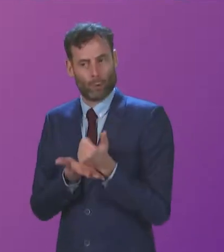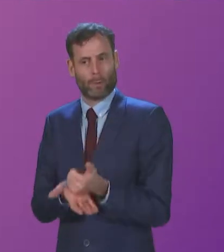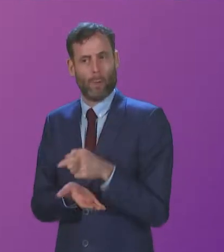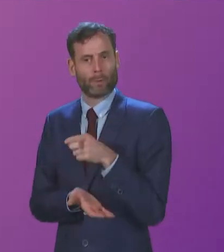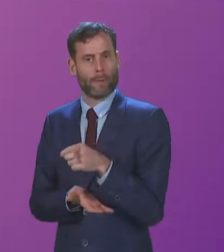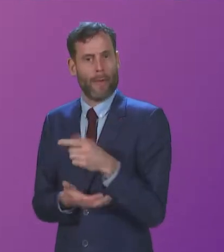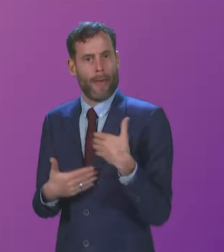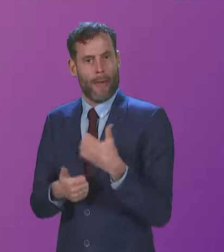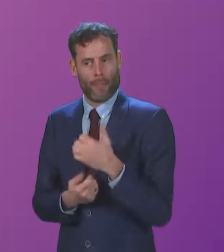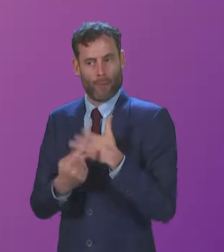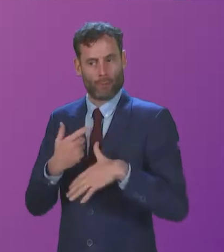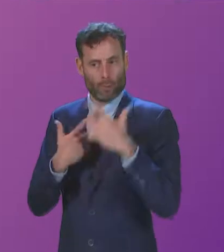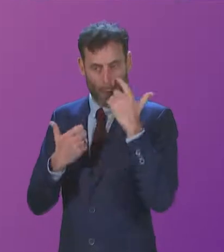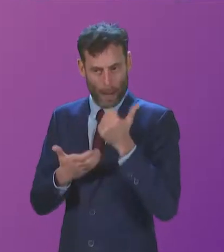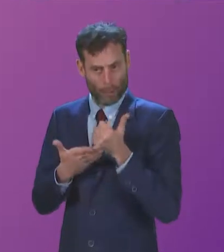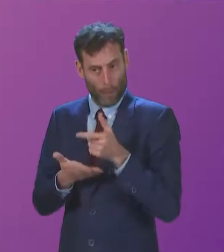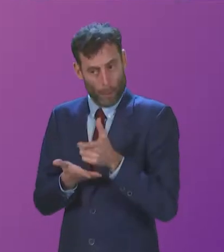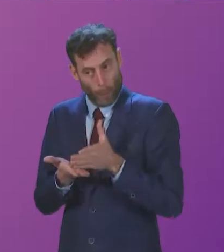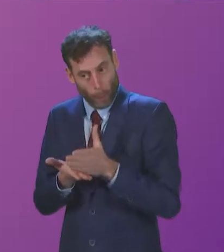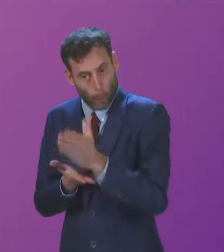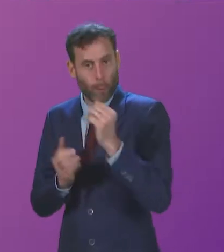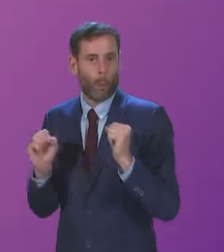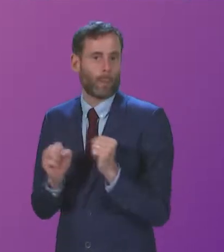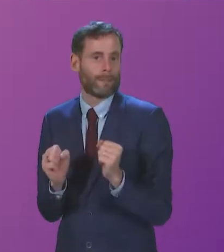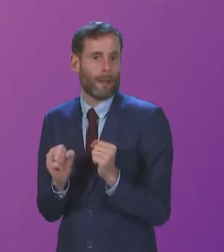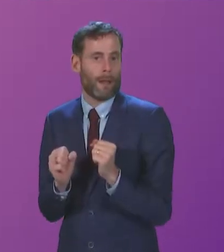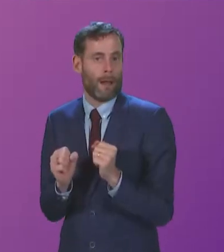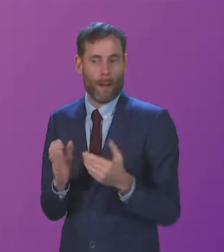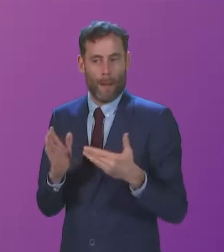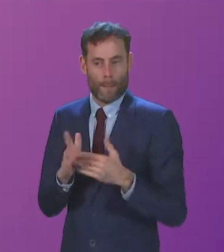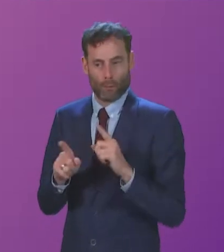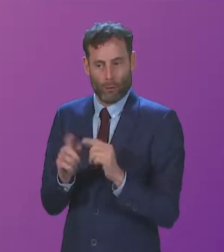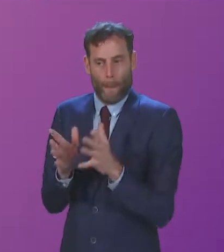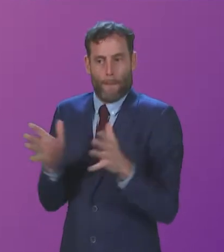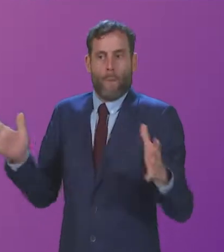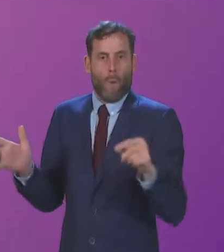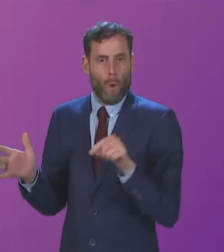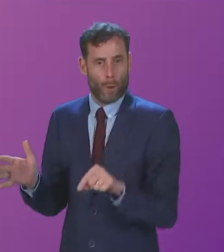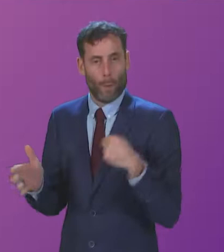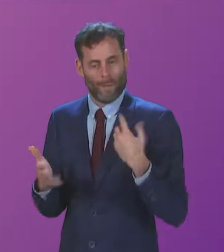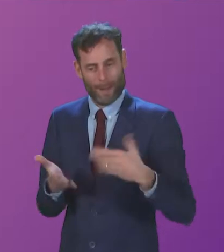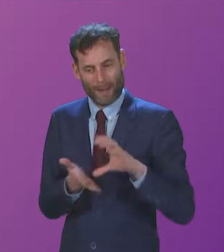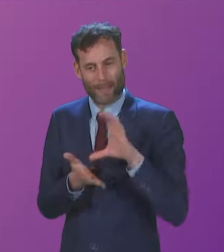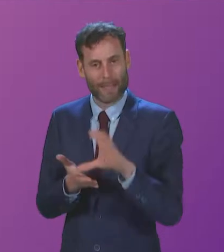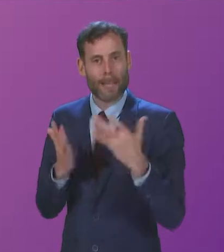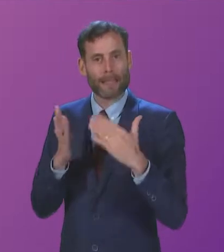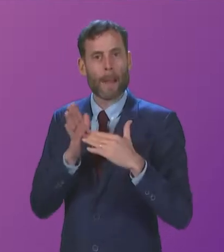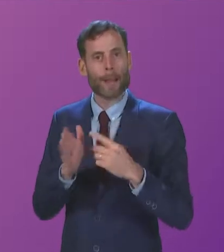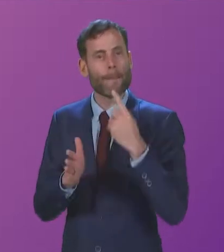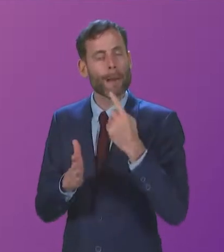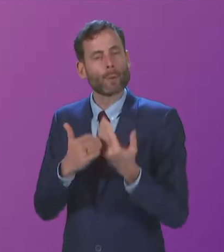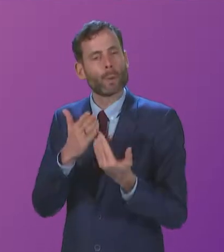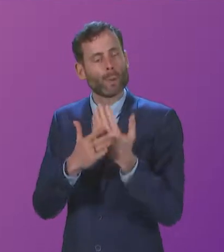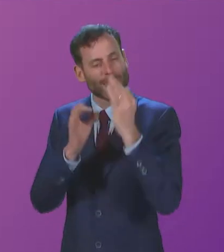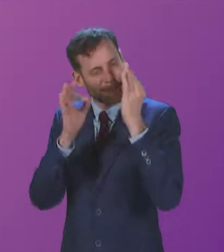services over the course of the winter period. Over and above that, and to maximise capacity during winter, we've invested £10 million in two new specialist programmes